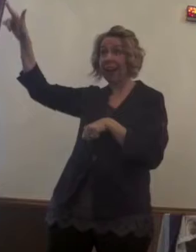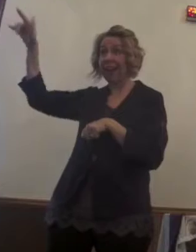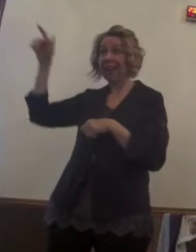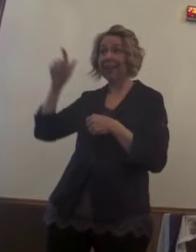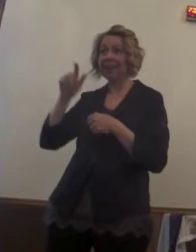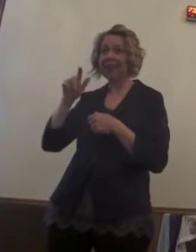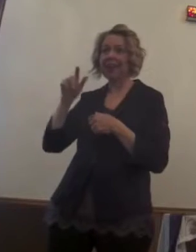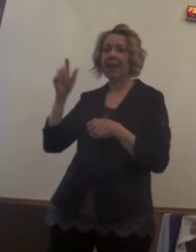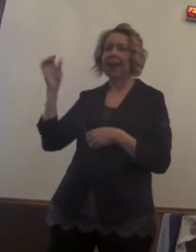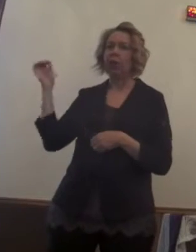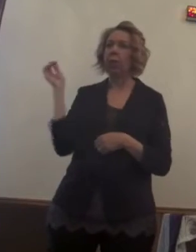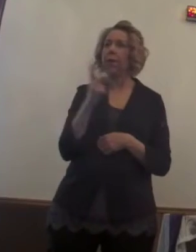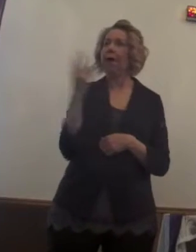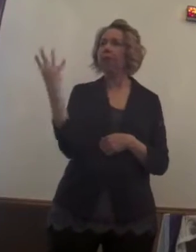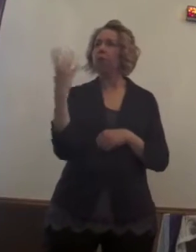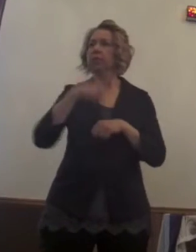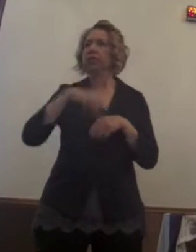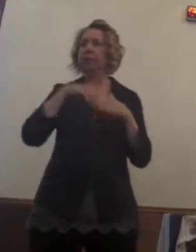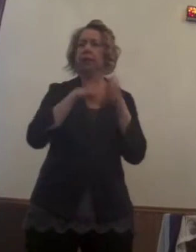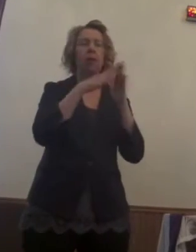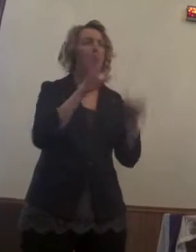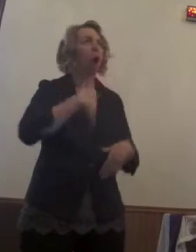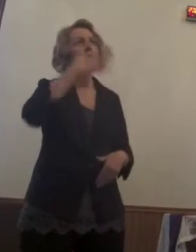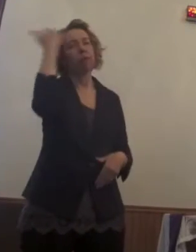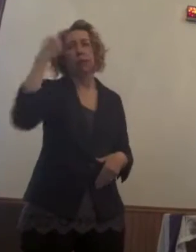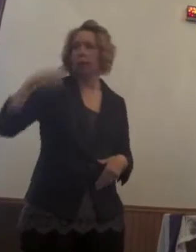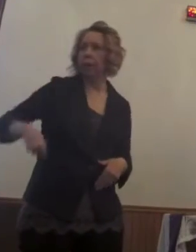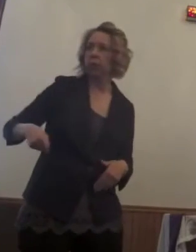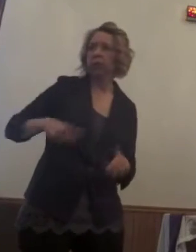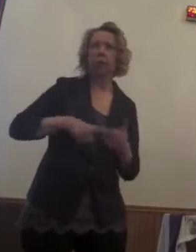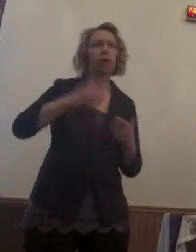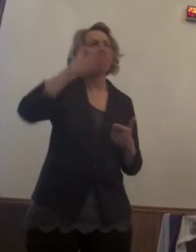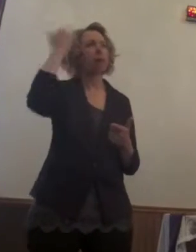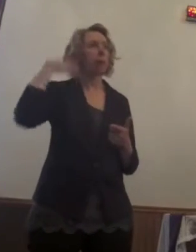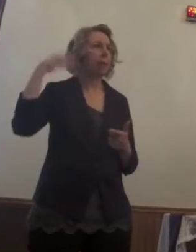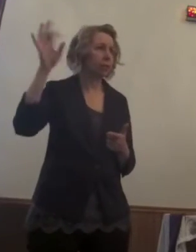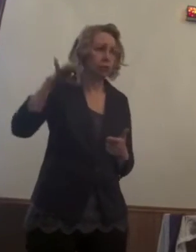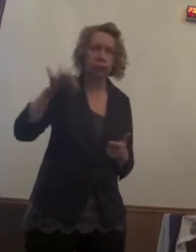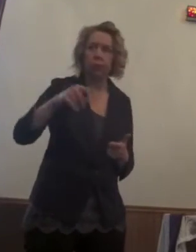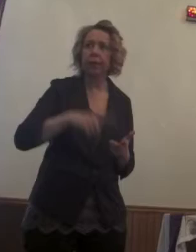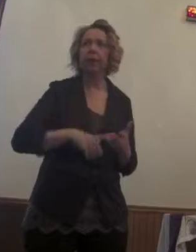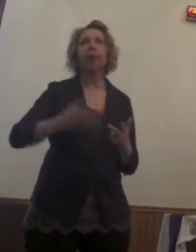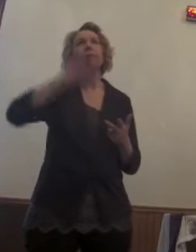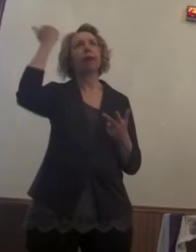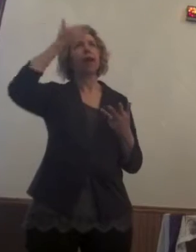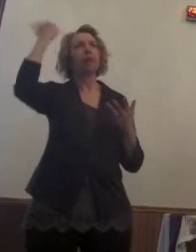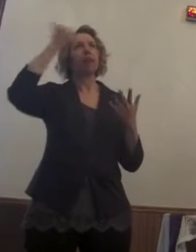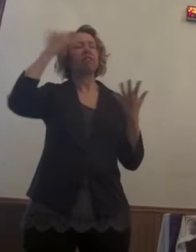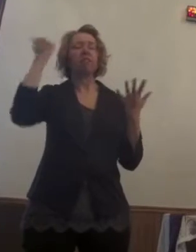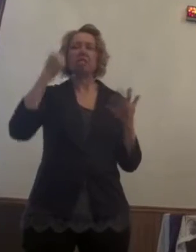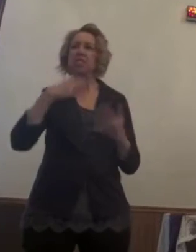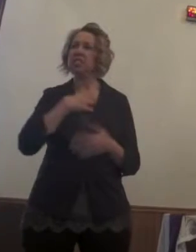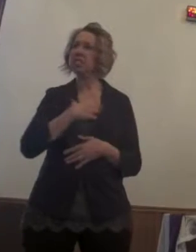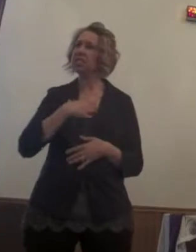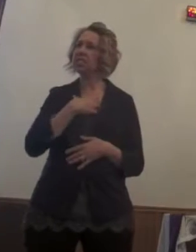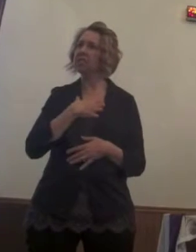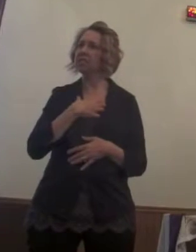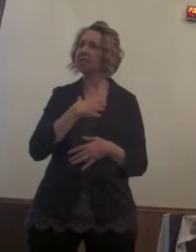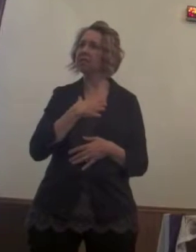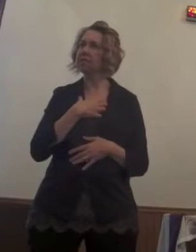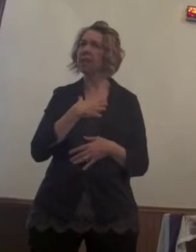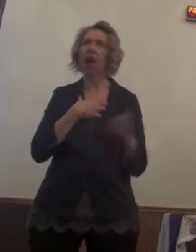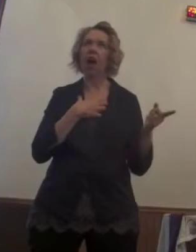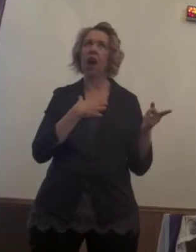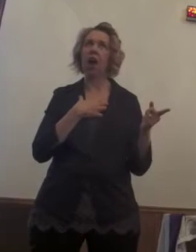back to the house four times. It's like, oh, forgot my briefcase, forgot my sermon. Important thing. But my sermon was in my